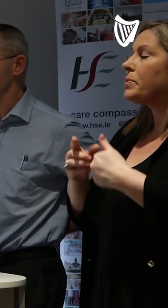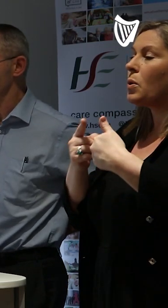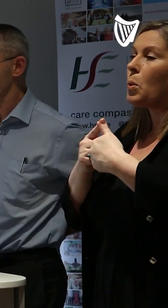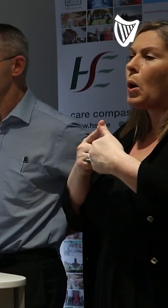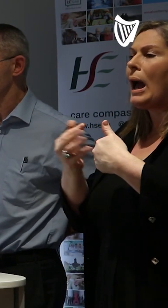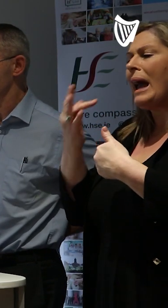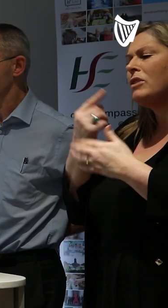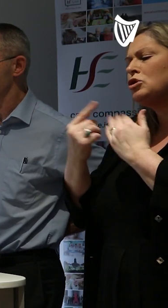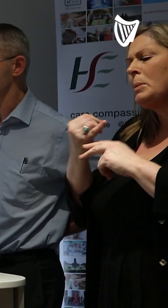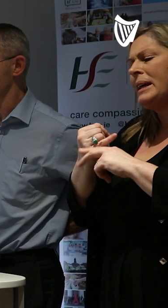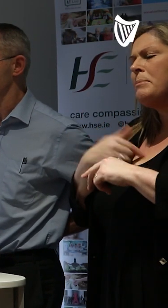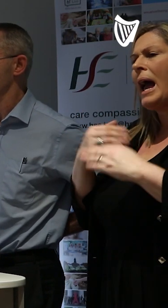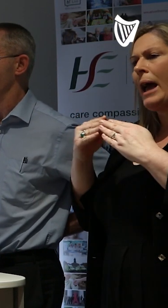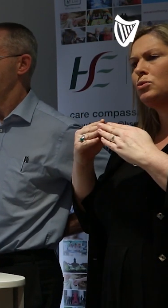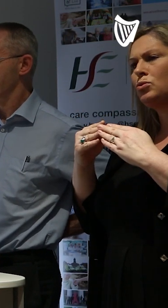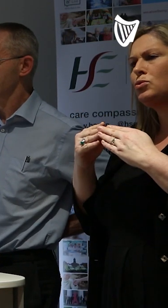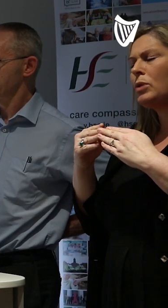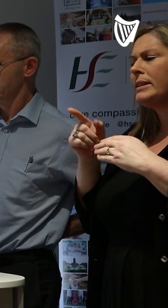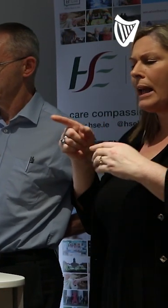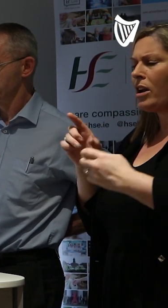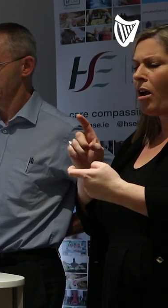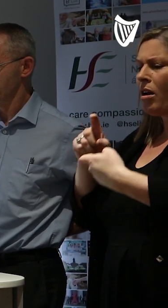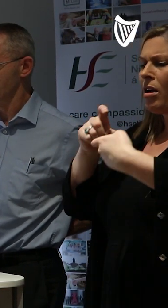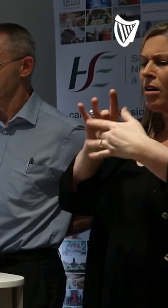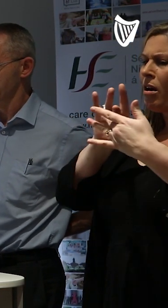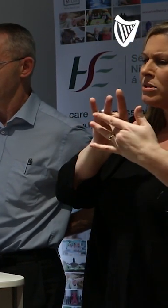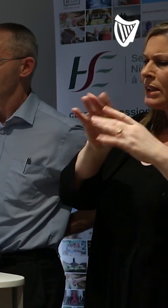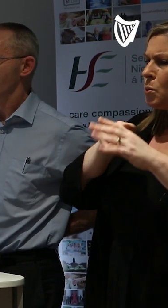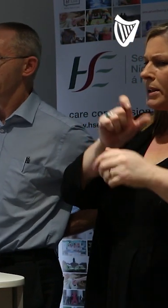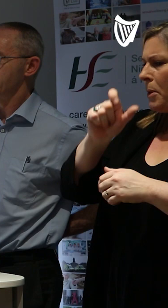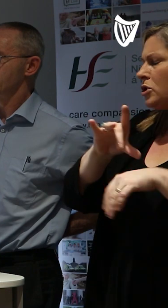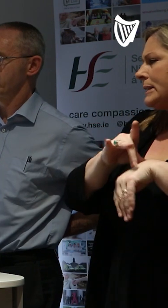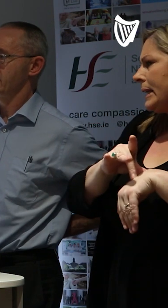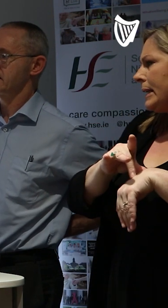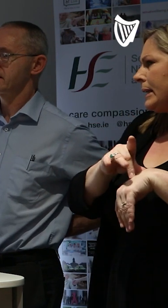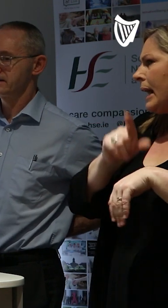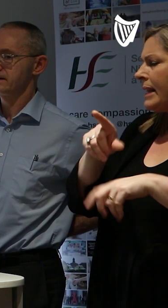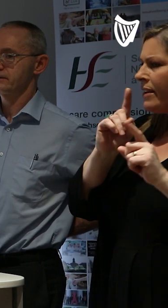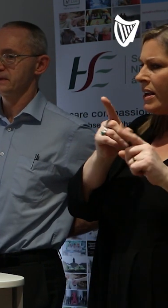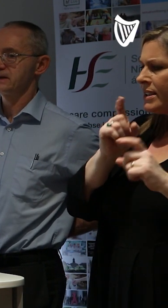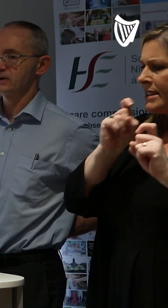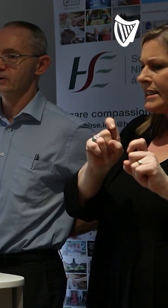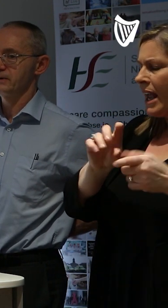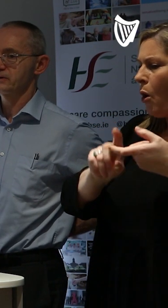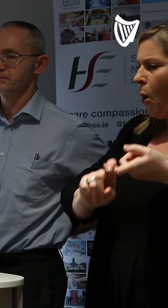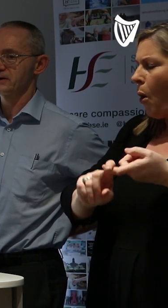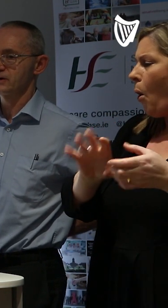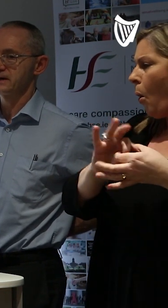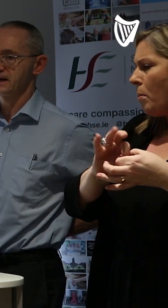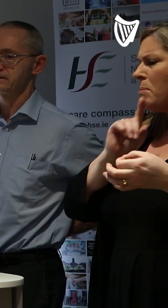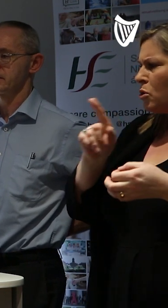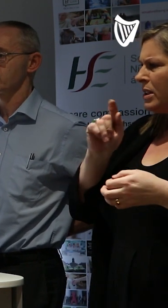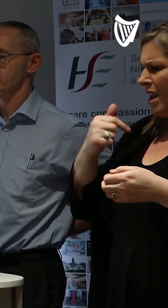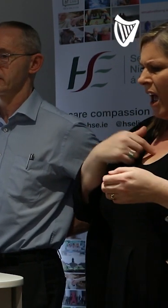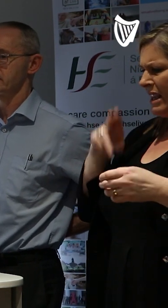If somebody in my household is a contact and they're advised to stay at home, why are you saying that it's safe for me to go about my